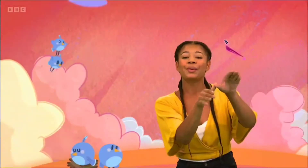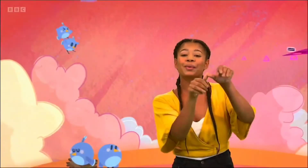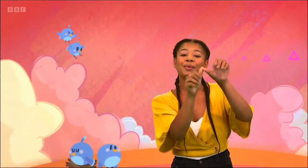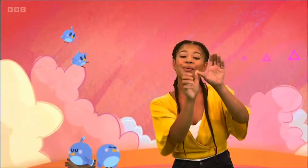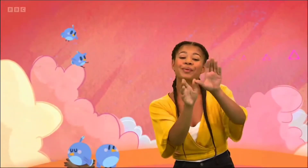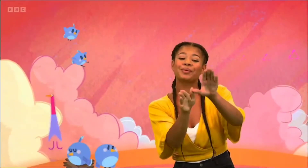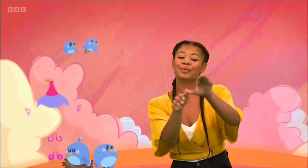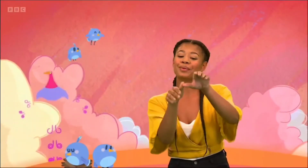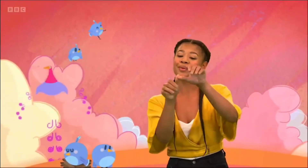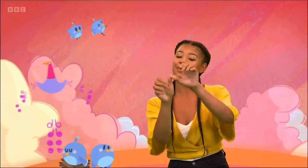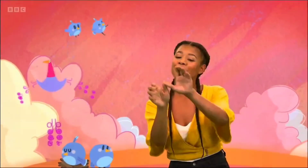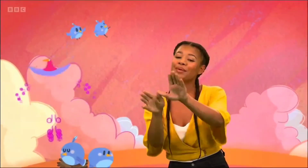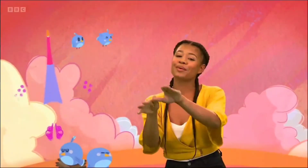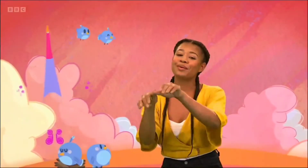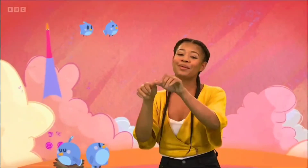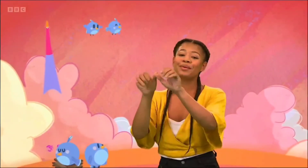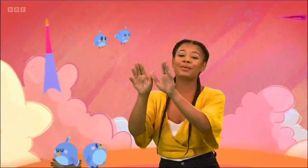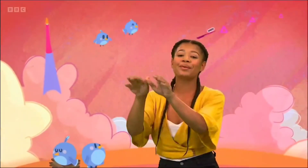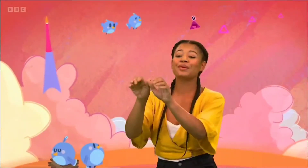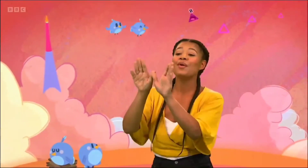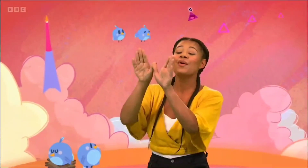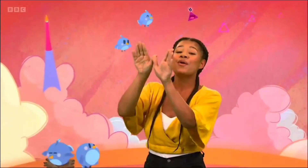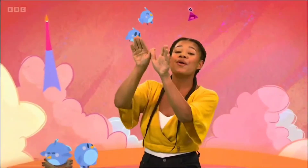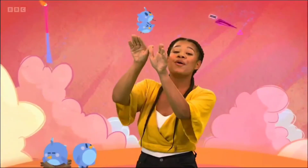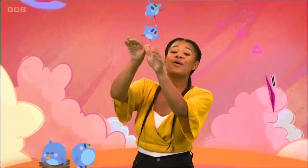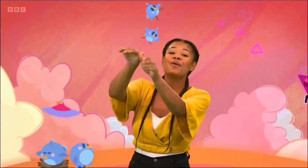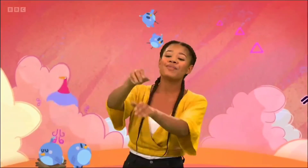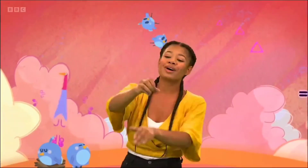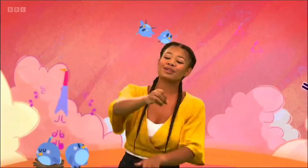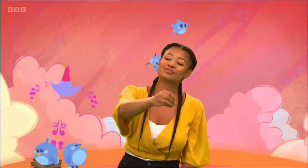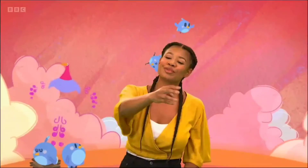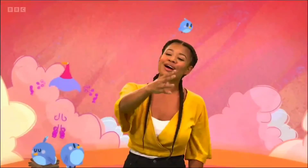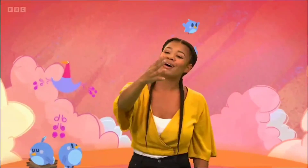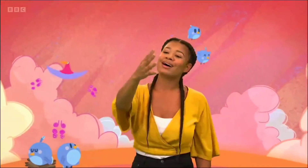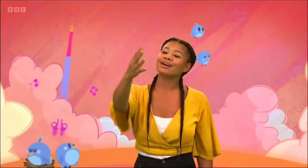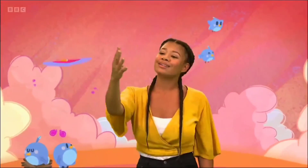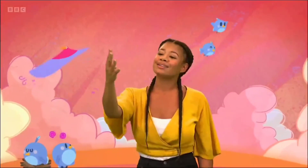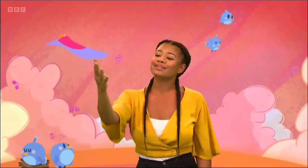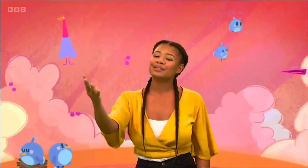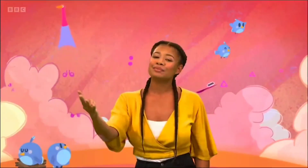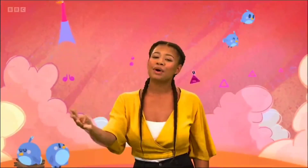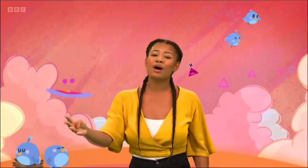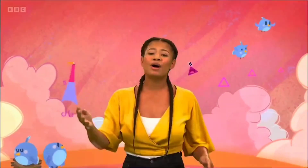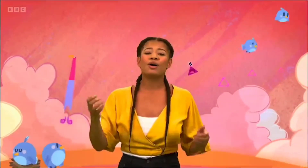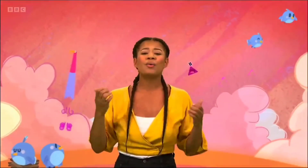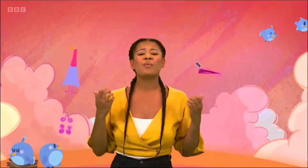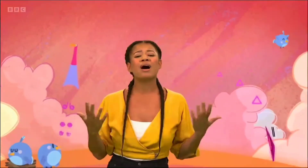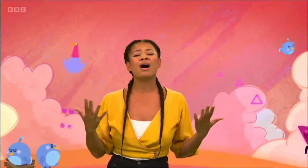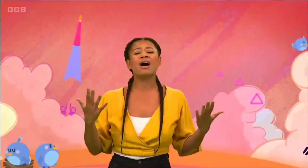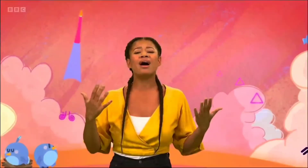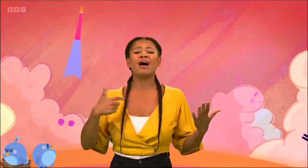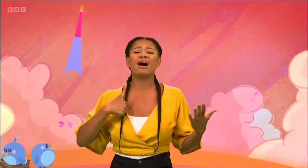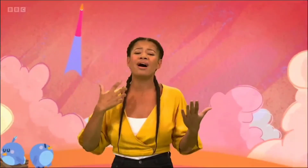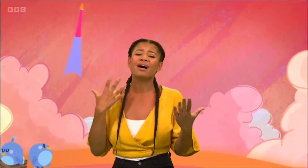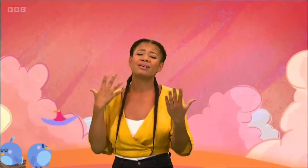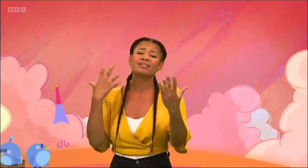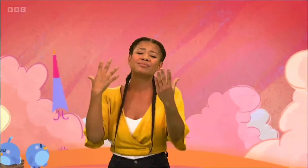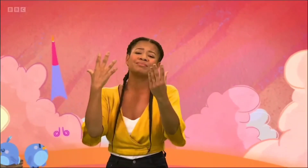Birds fly over the rainbow, why, then oh